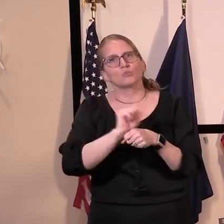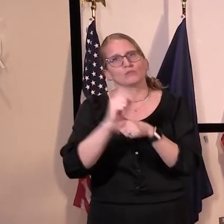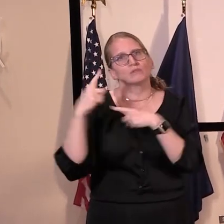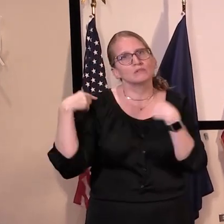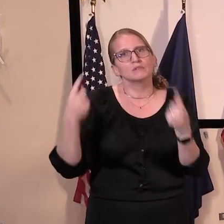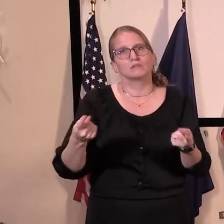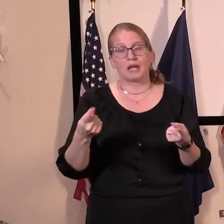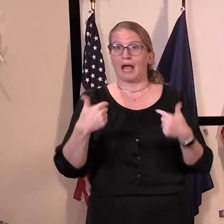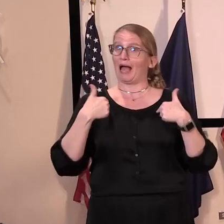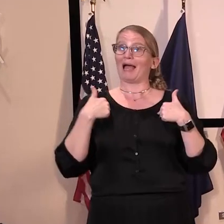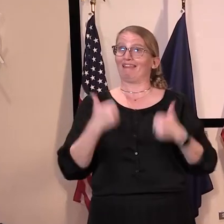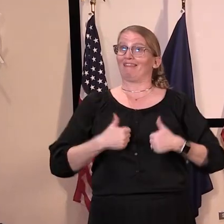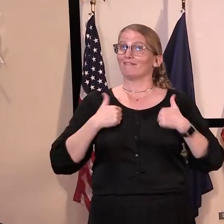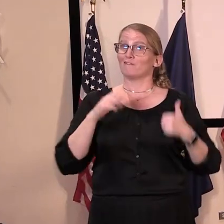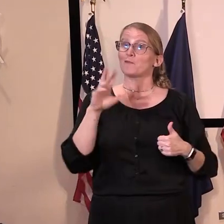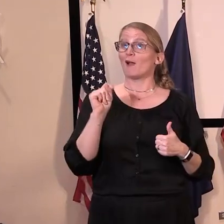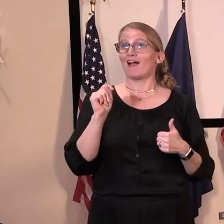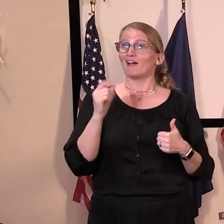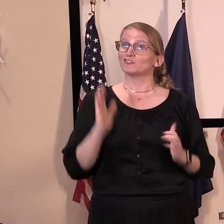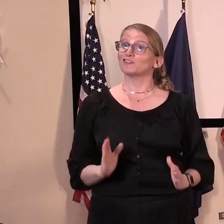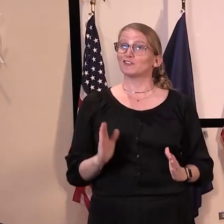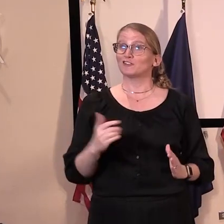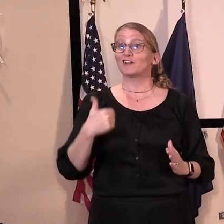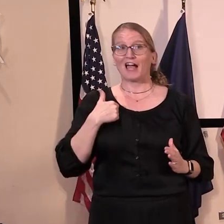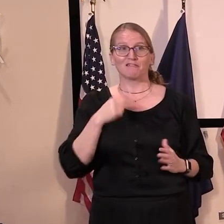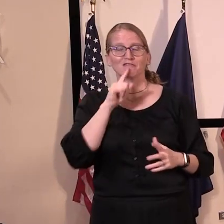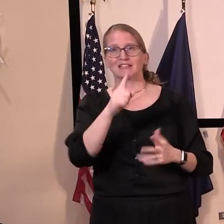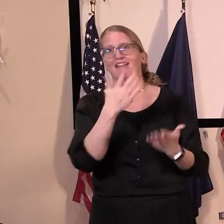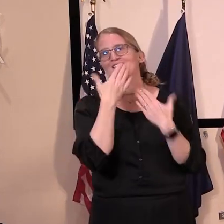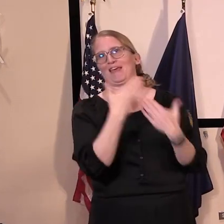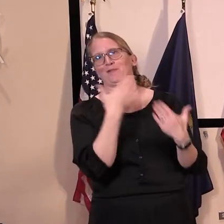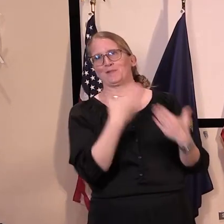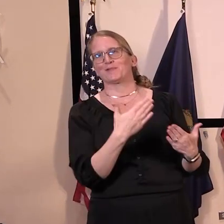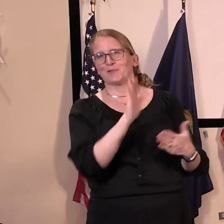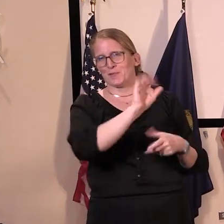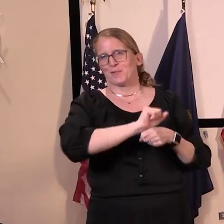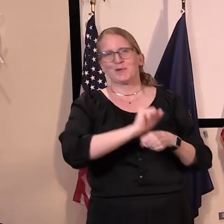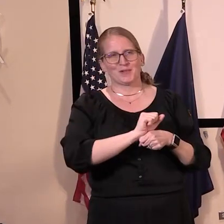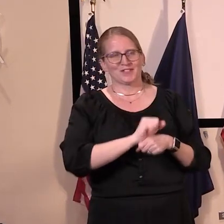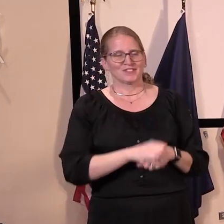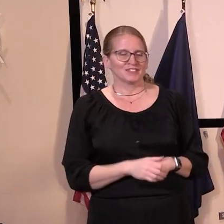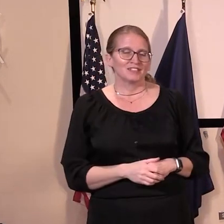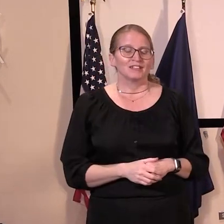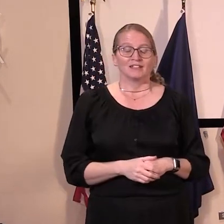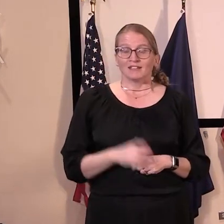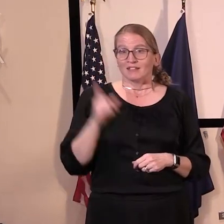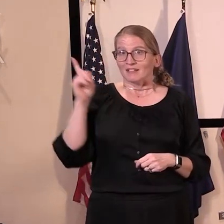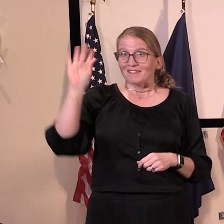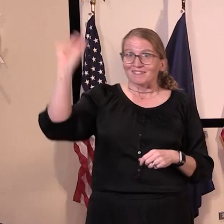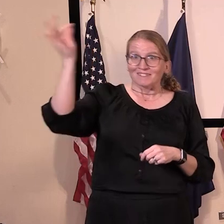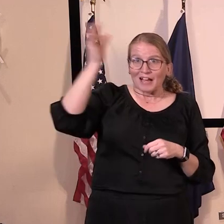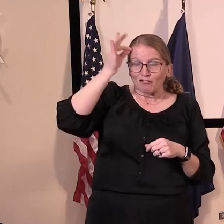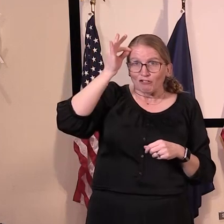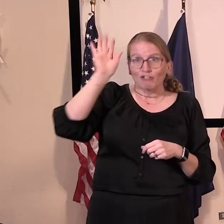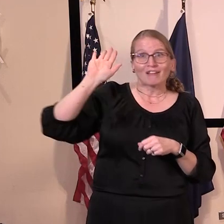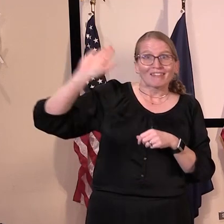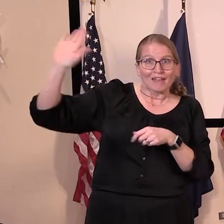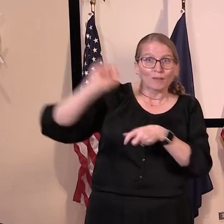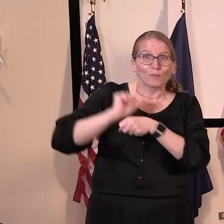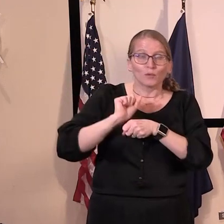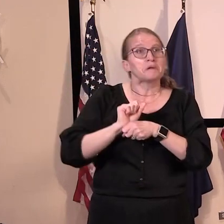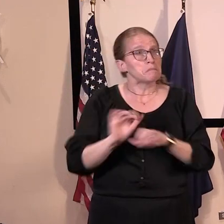one Vermont citizen, I want to say thank you for that. The federal role is really important